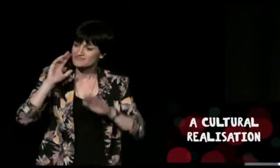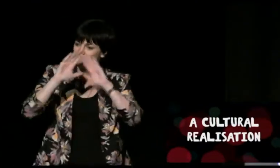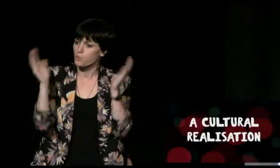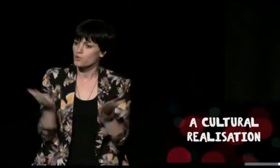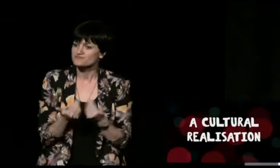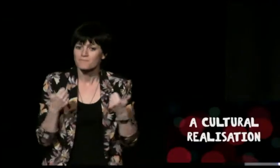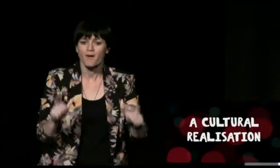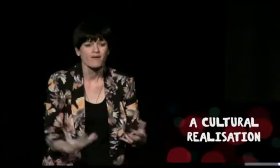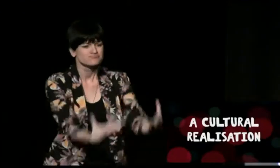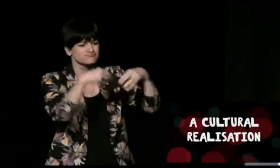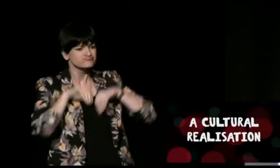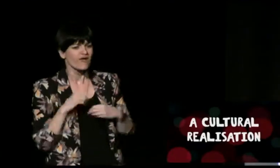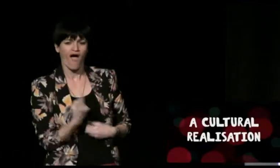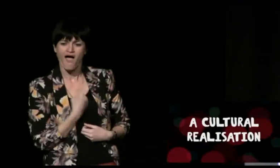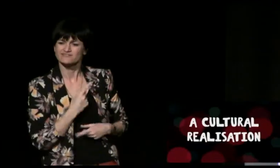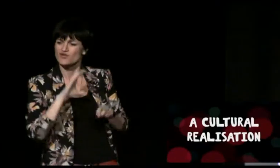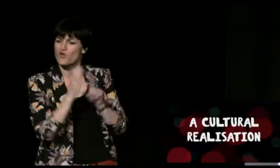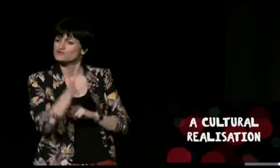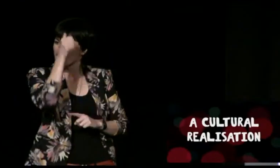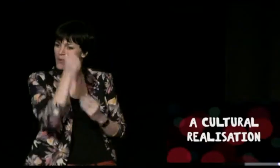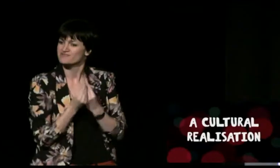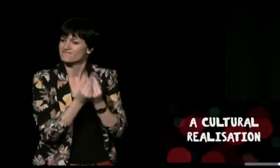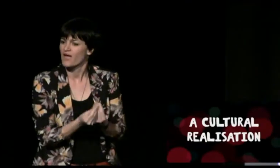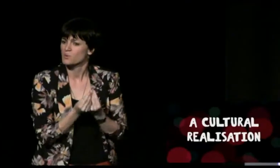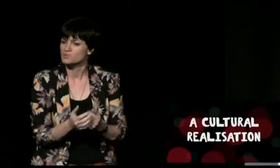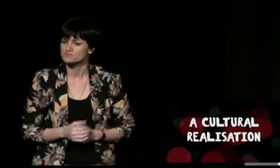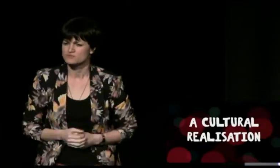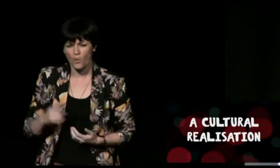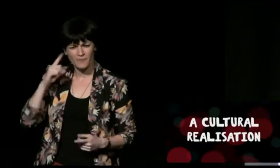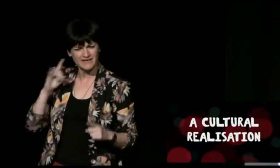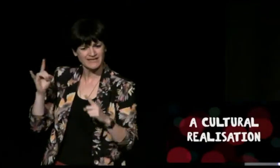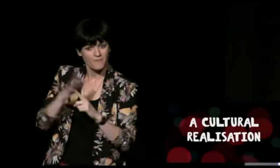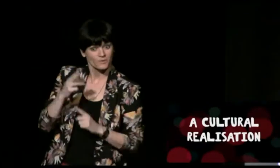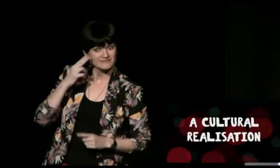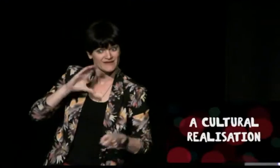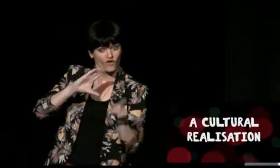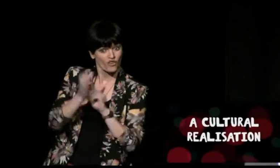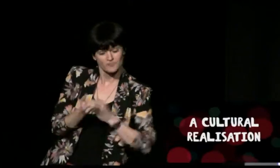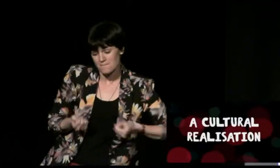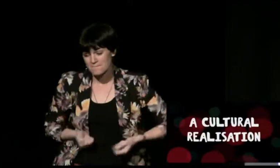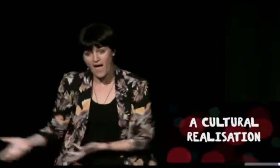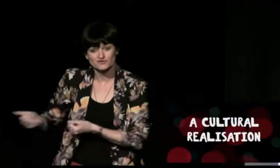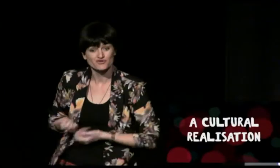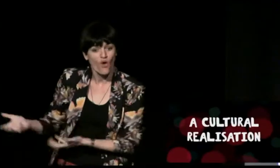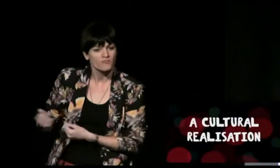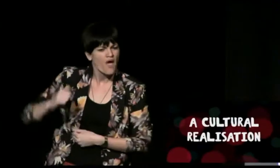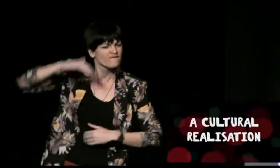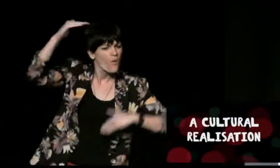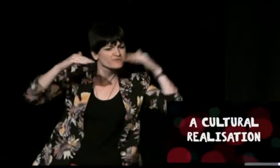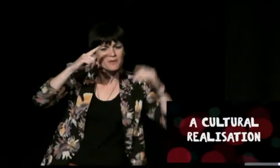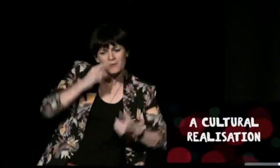They may be schooled in a different way or be raised as a hearing person with other technology, hearing aids, speech therapy, things like